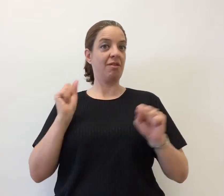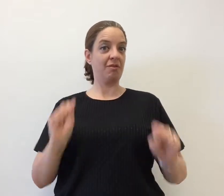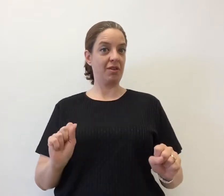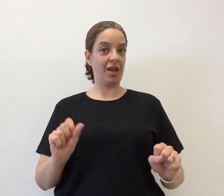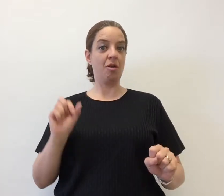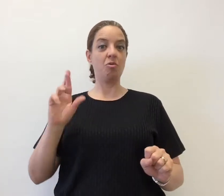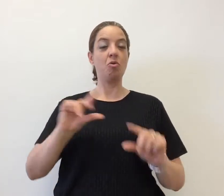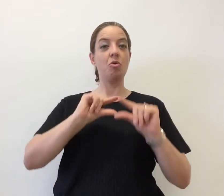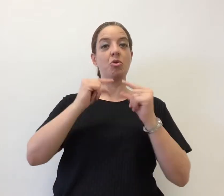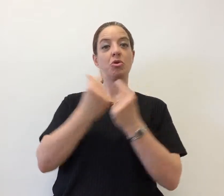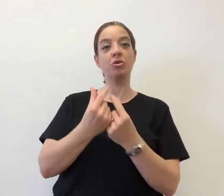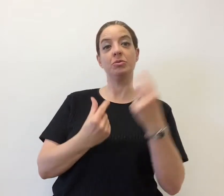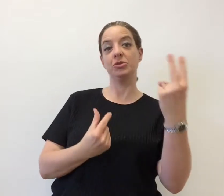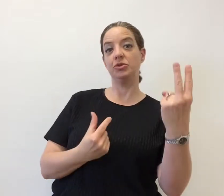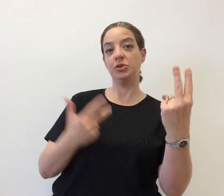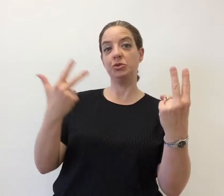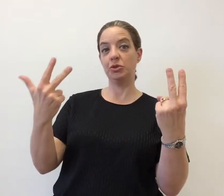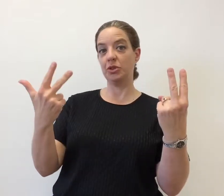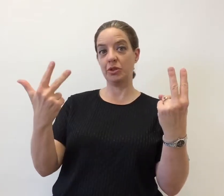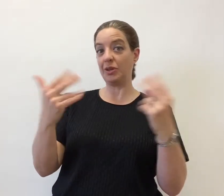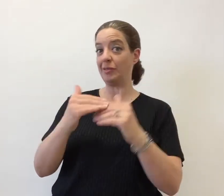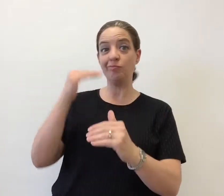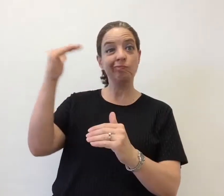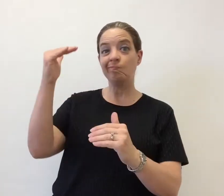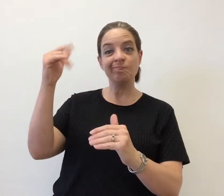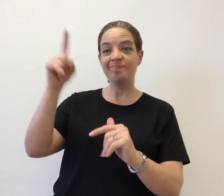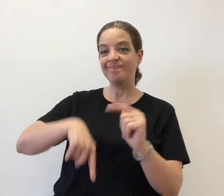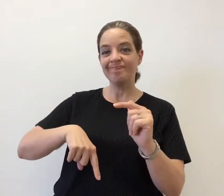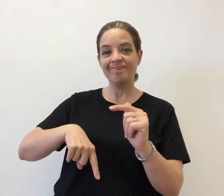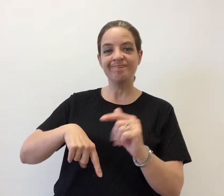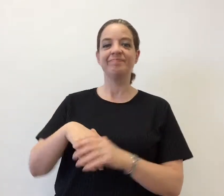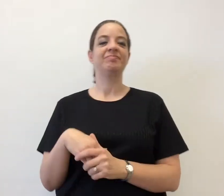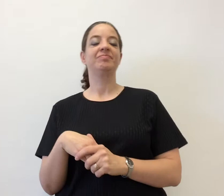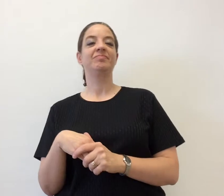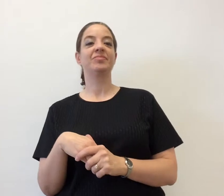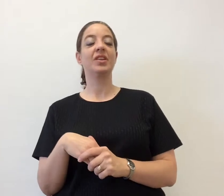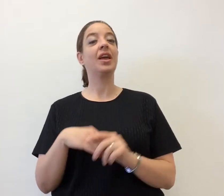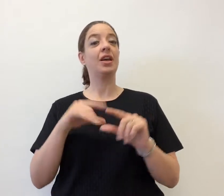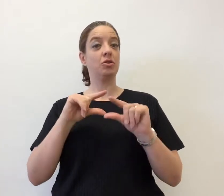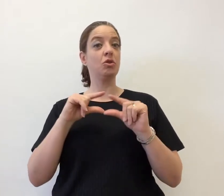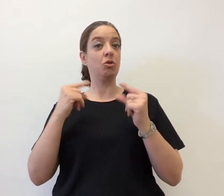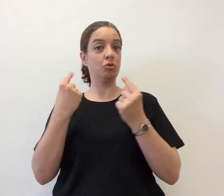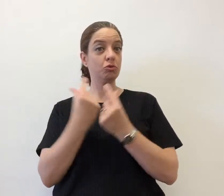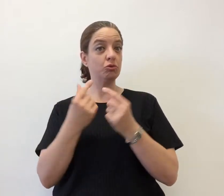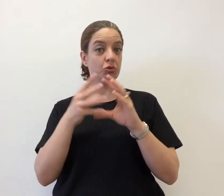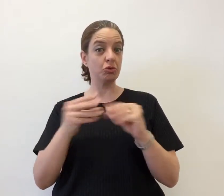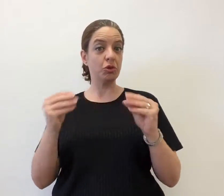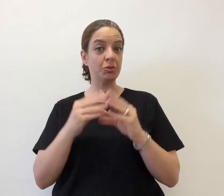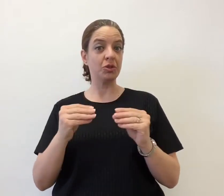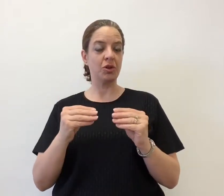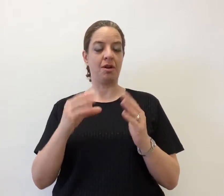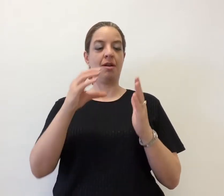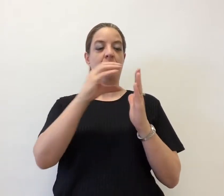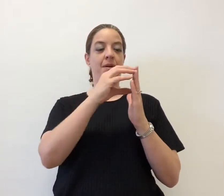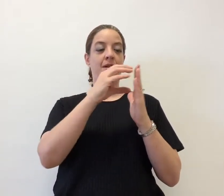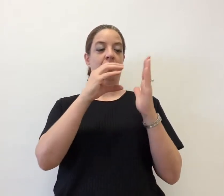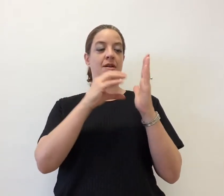You may work alone or in groups of two or three, but not more than that. If you work in a group,